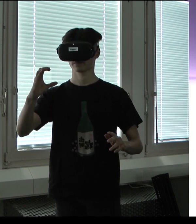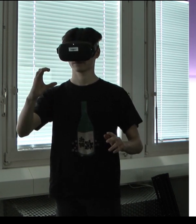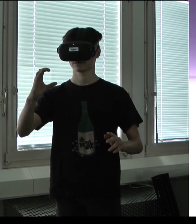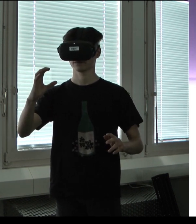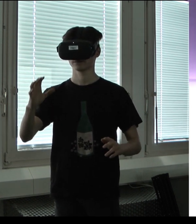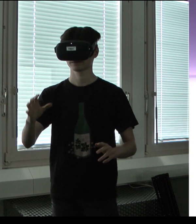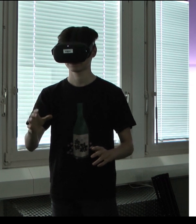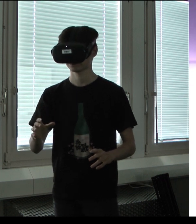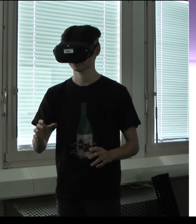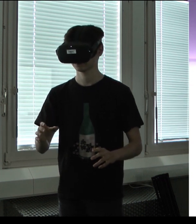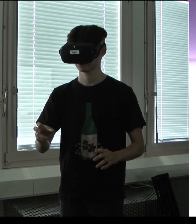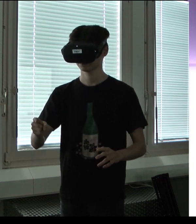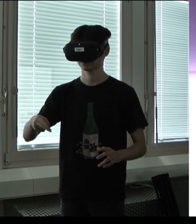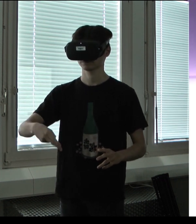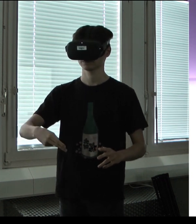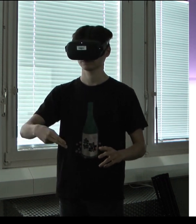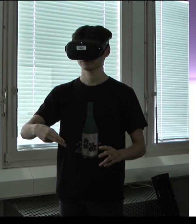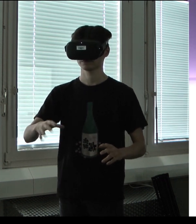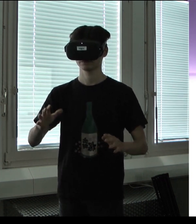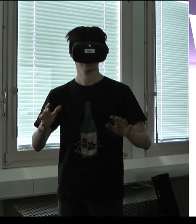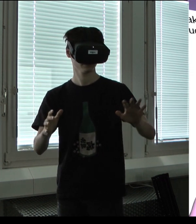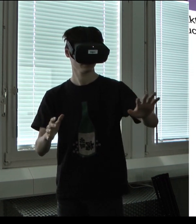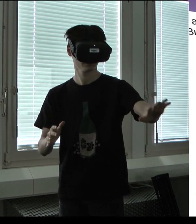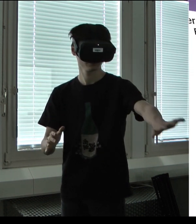When the user doesn't know the hand sign, it can be skipped with a button.